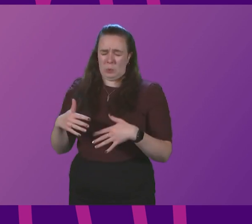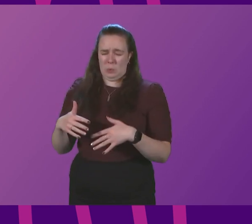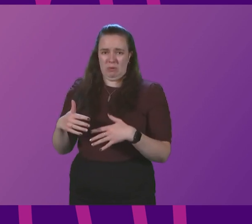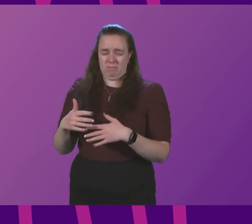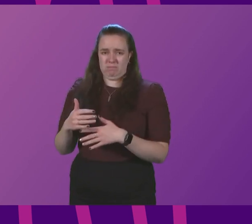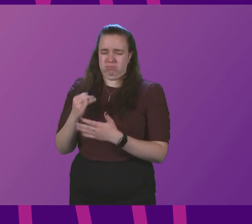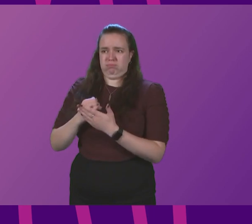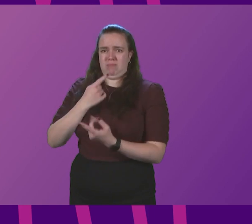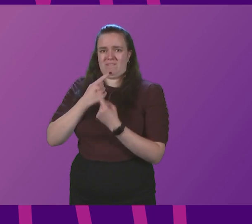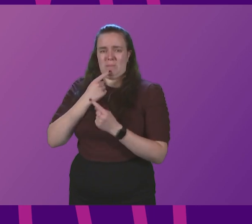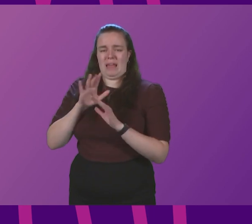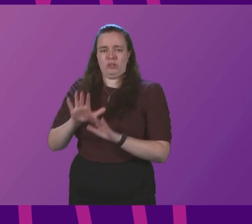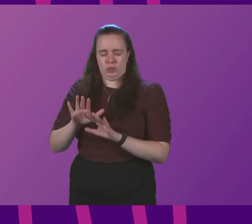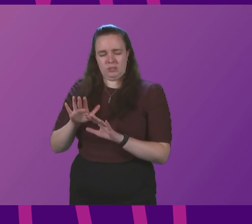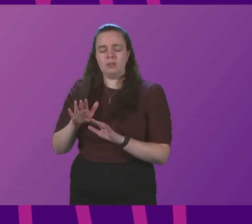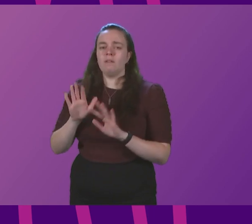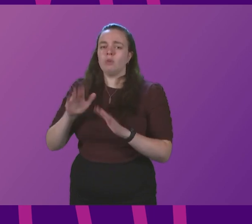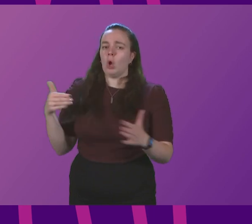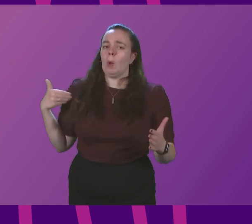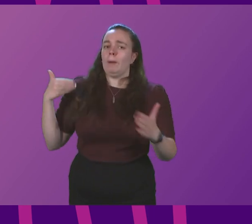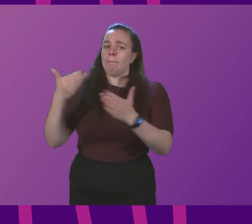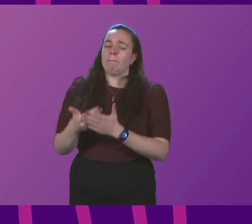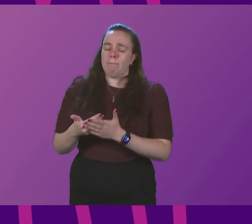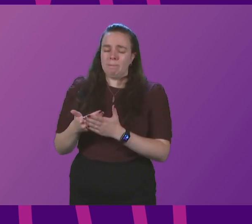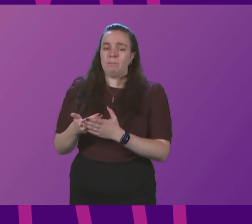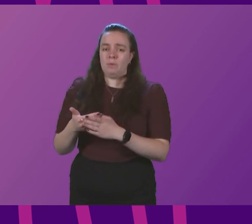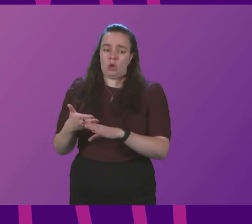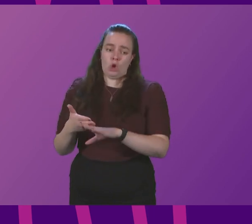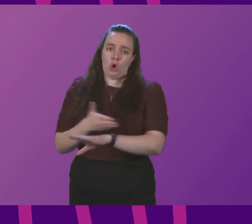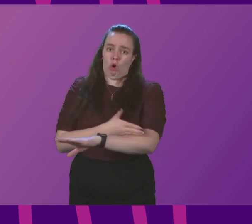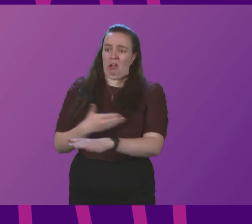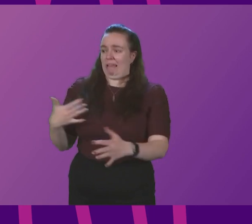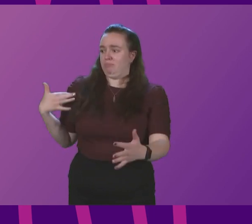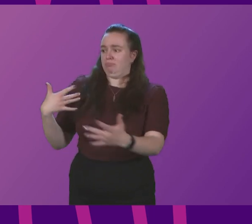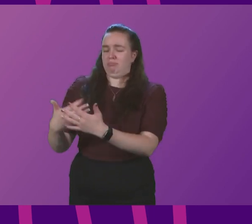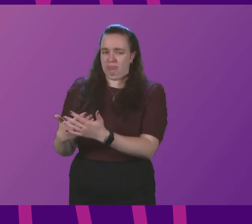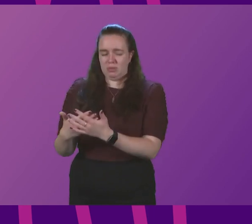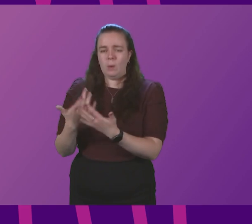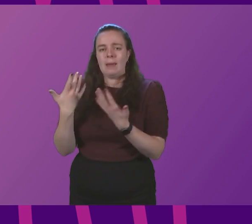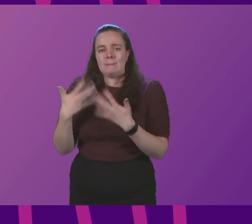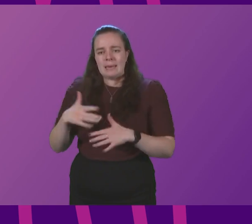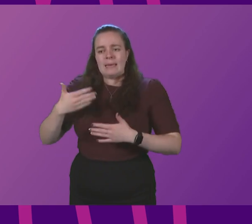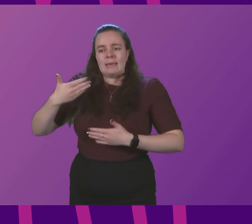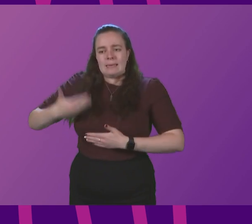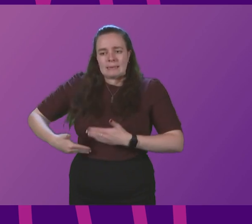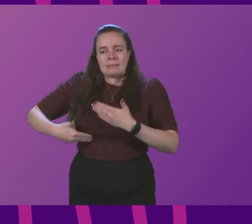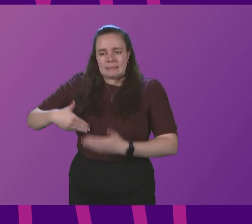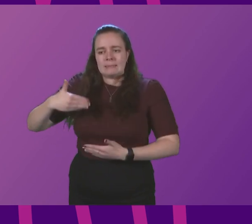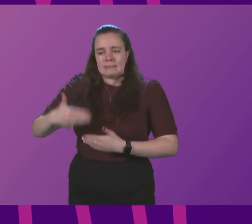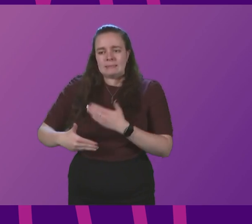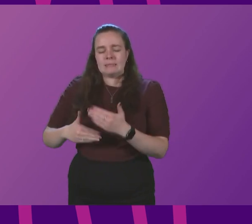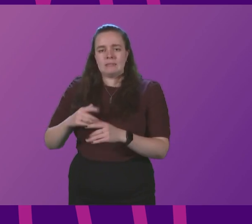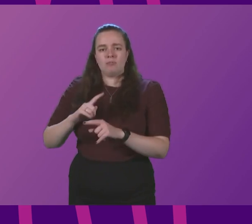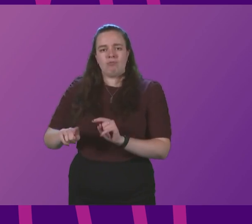position. Over the period from much earlier this year to now, we have gradually eased up some